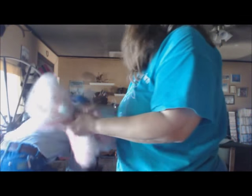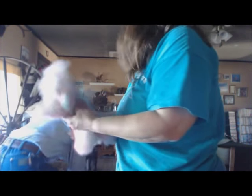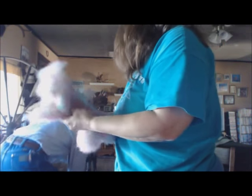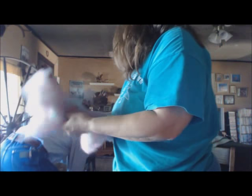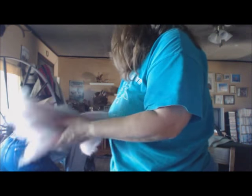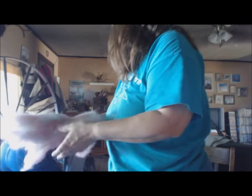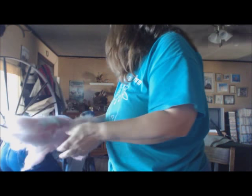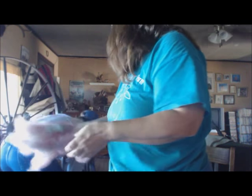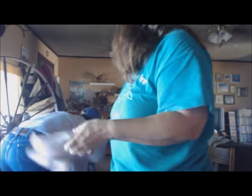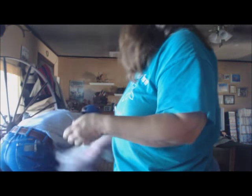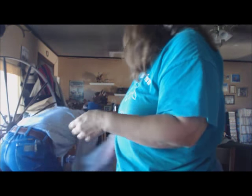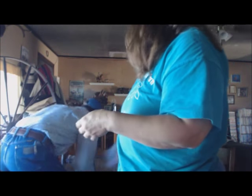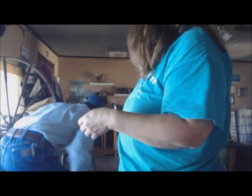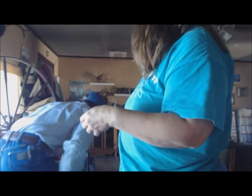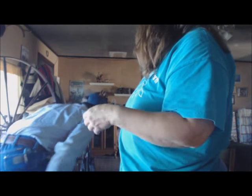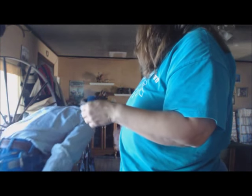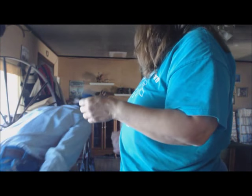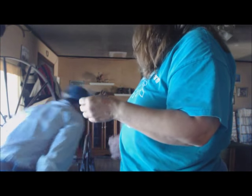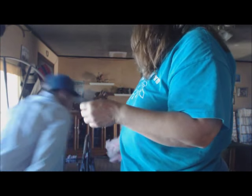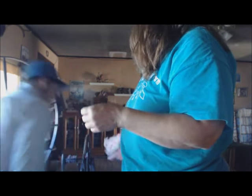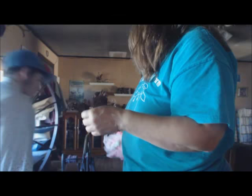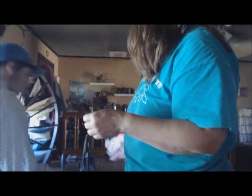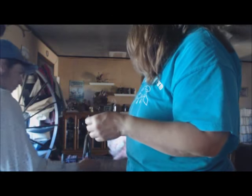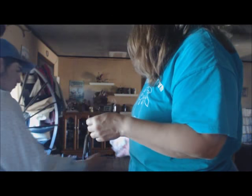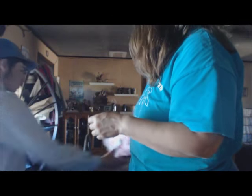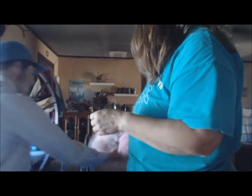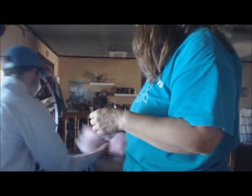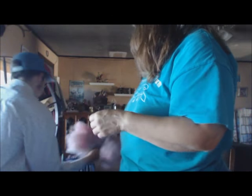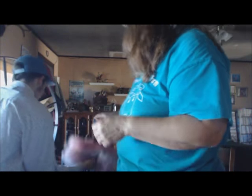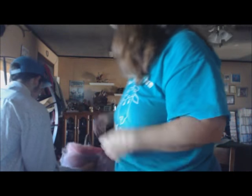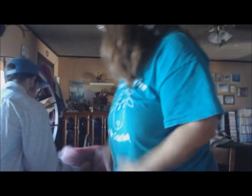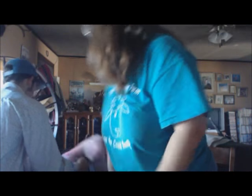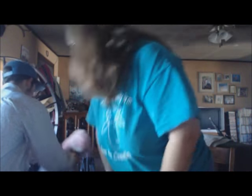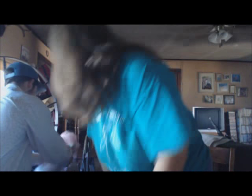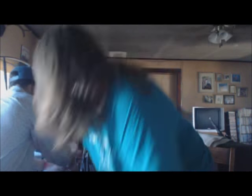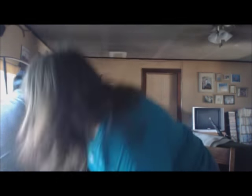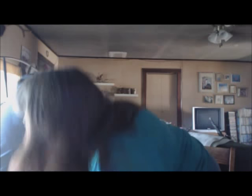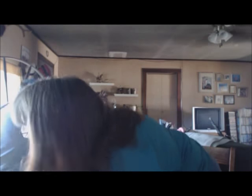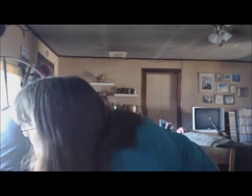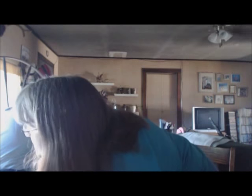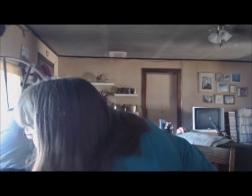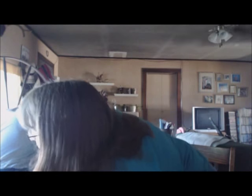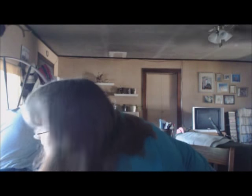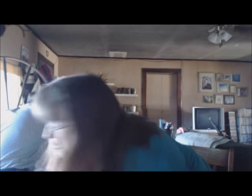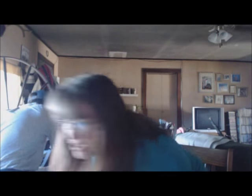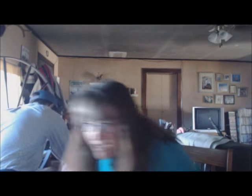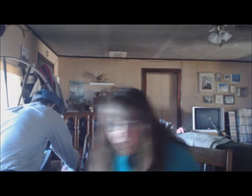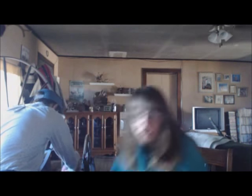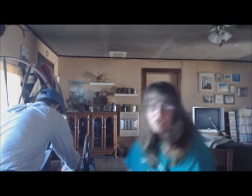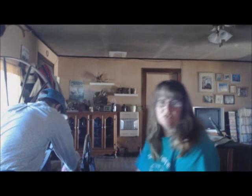But, it's turned out pretty cute. I'm probably just going to make a two-ply out of it. But, it's something I'm trying to